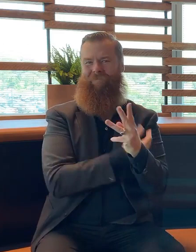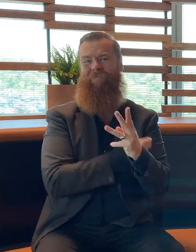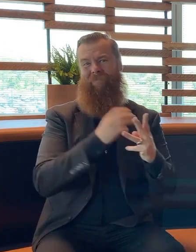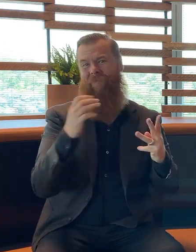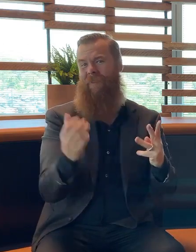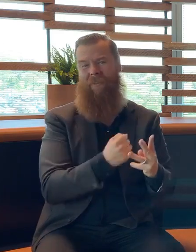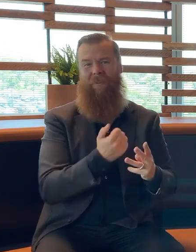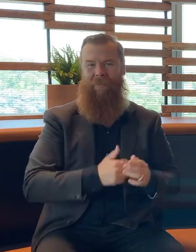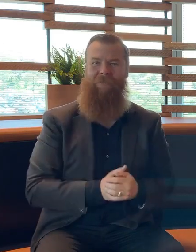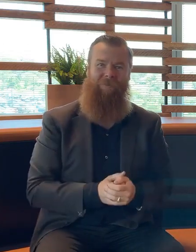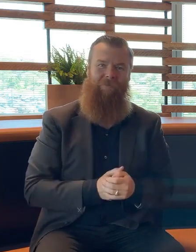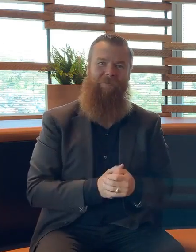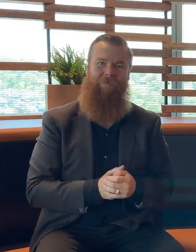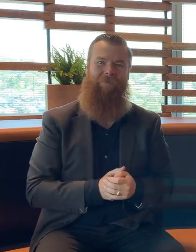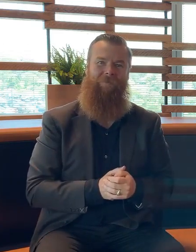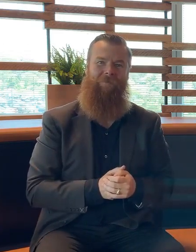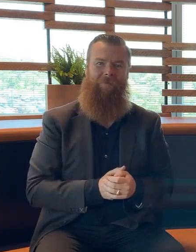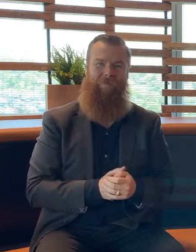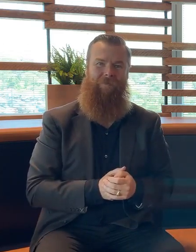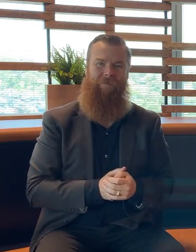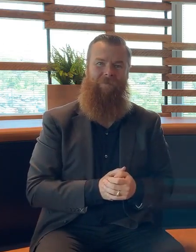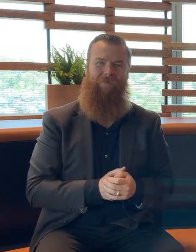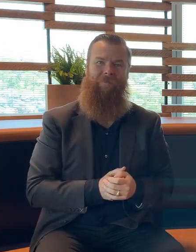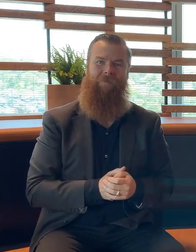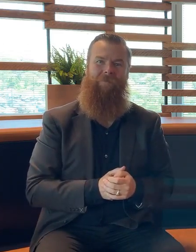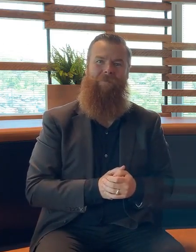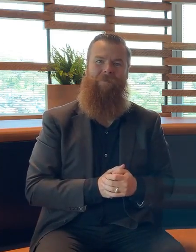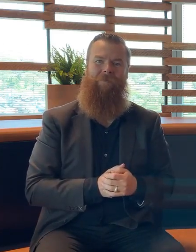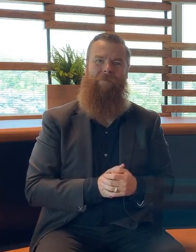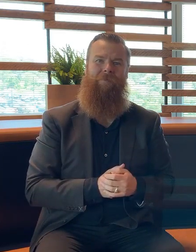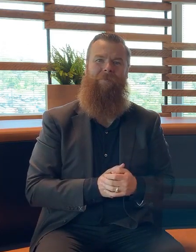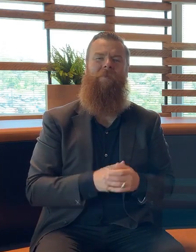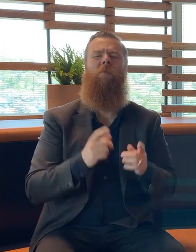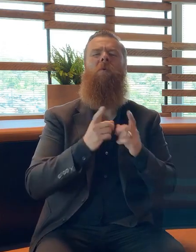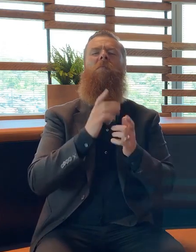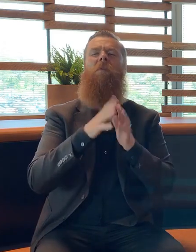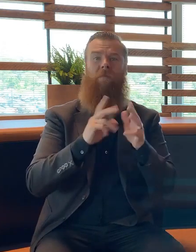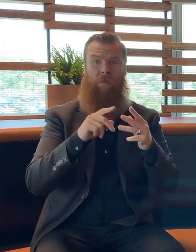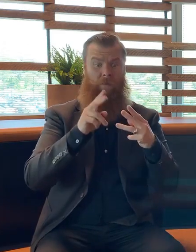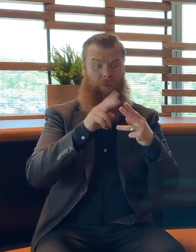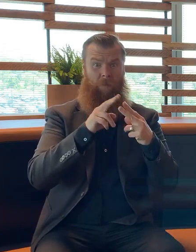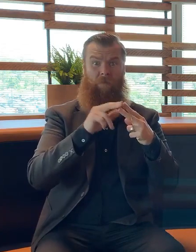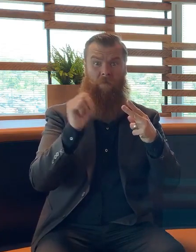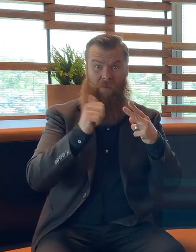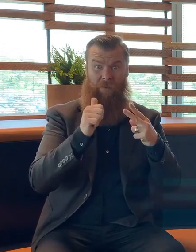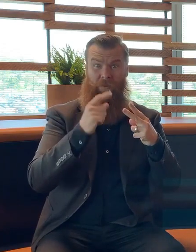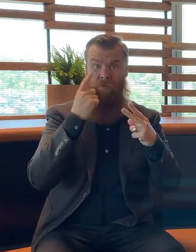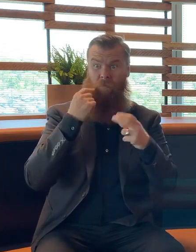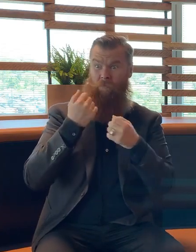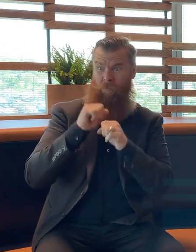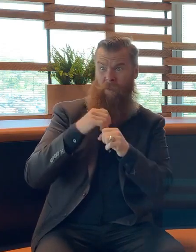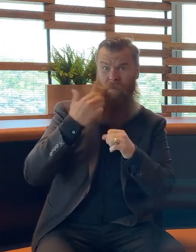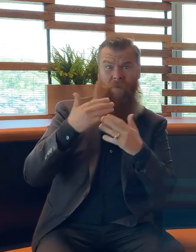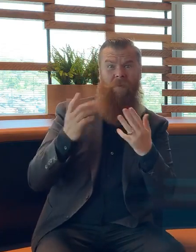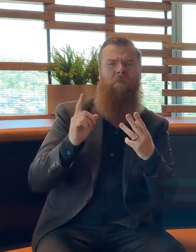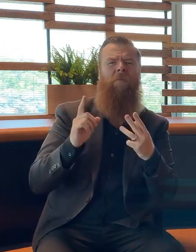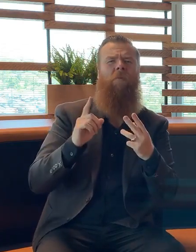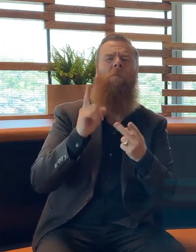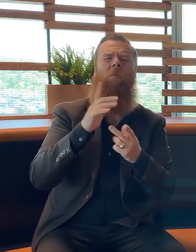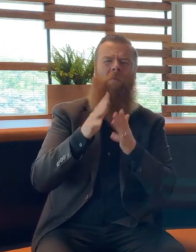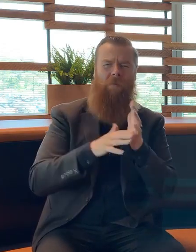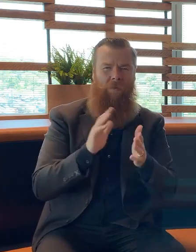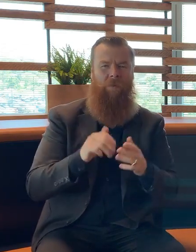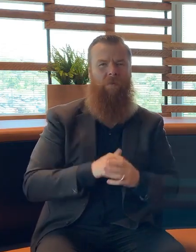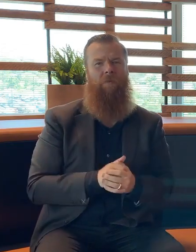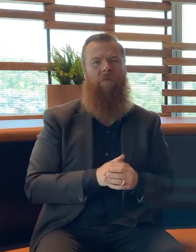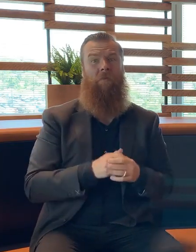it's not as protective, what do I mean? There are two protections we get from vaccination. One is of